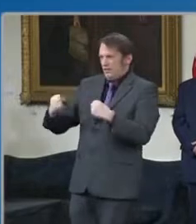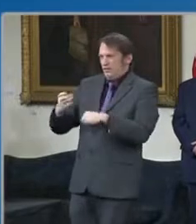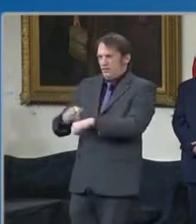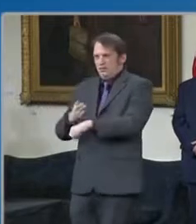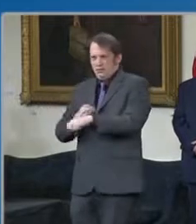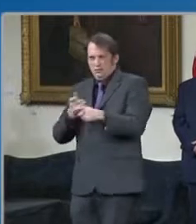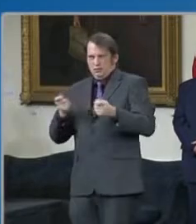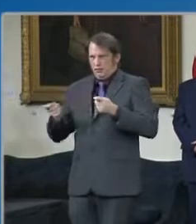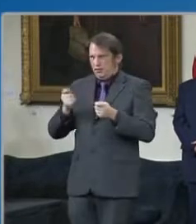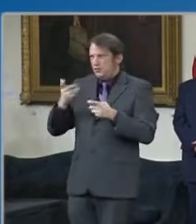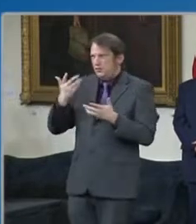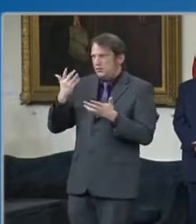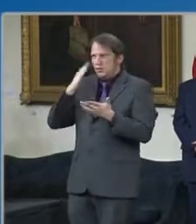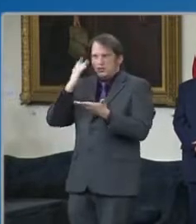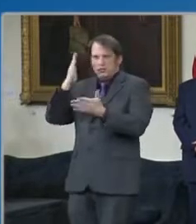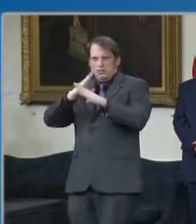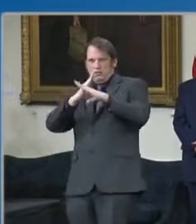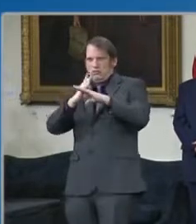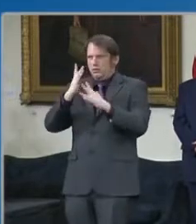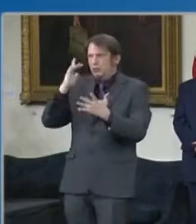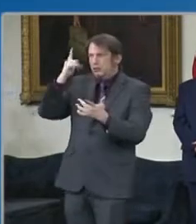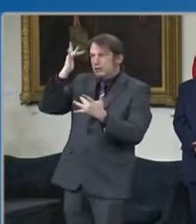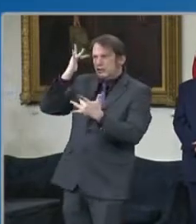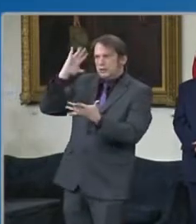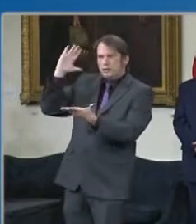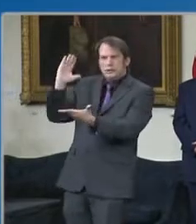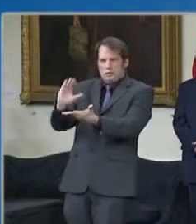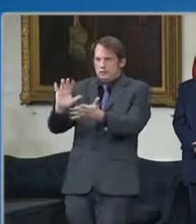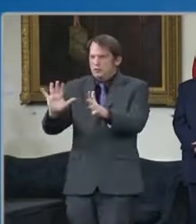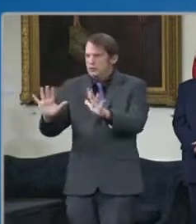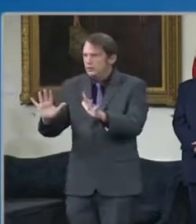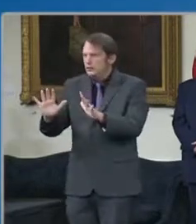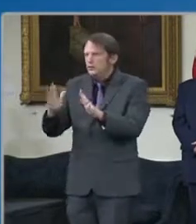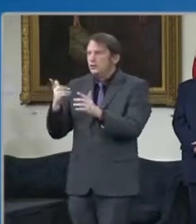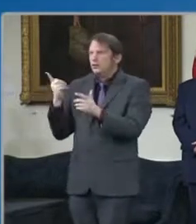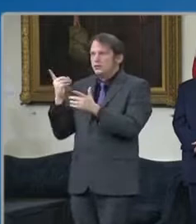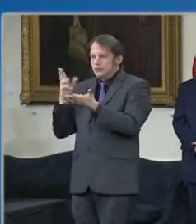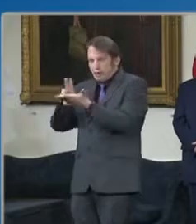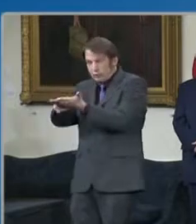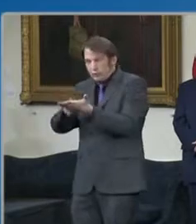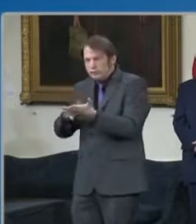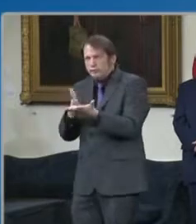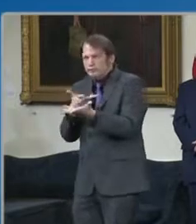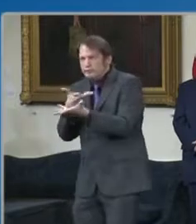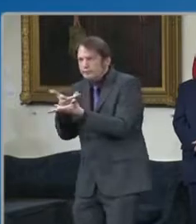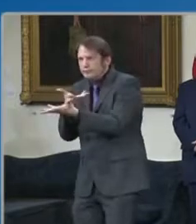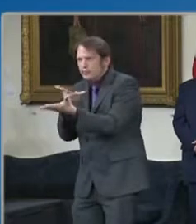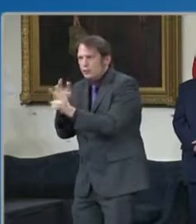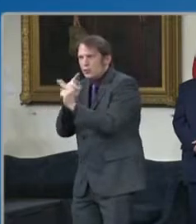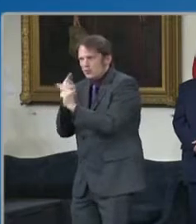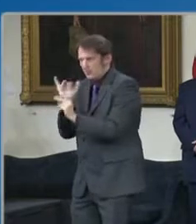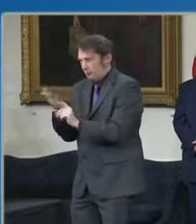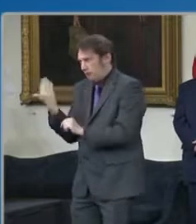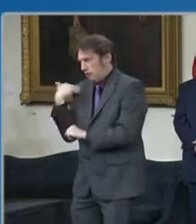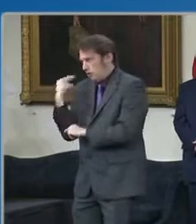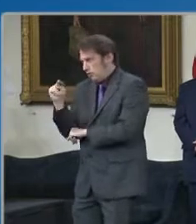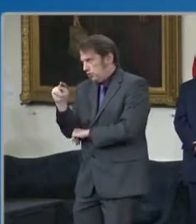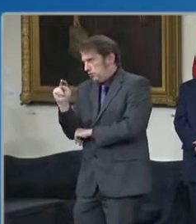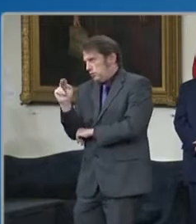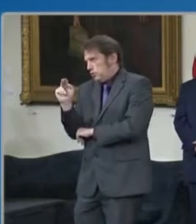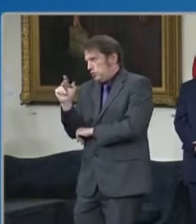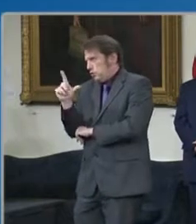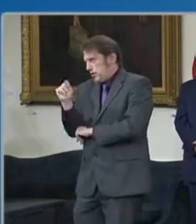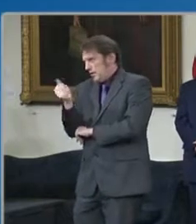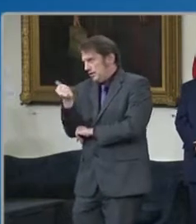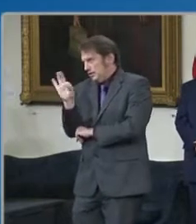was so ably negotiated by the governor and Secretary Schrader back in 2019, even before any of the COVID